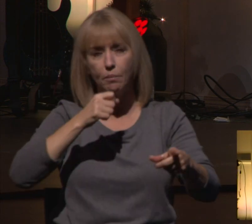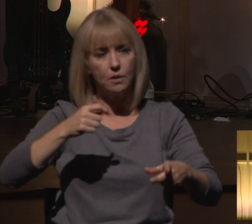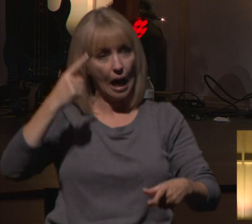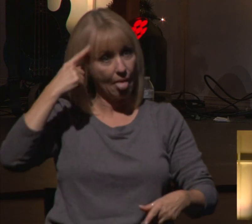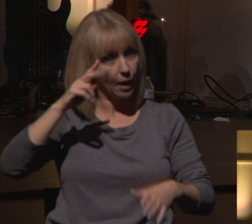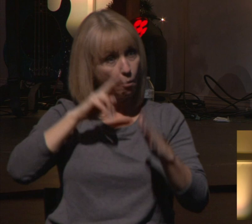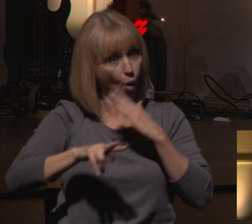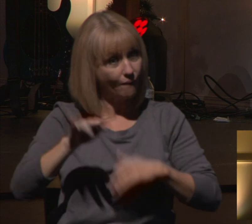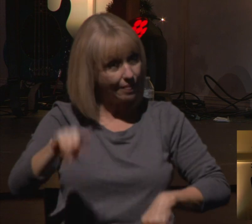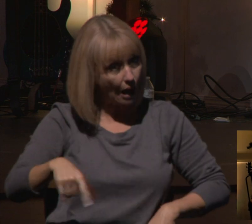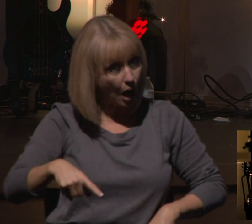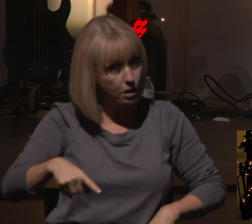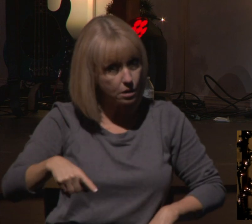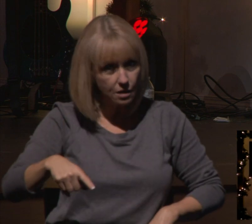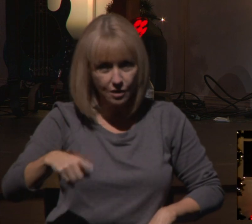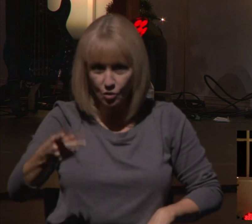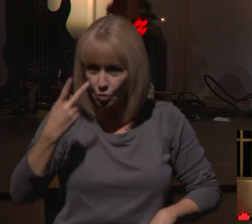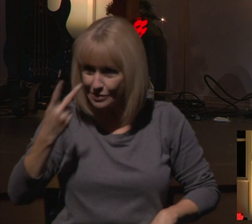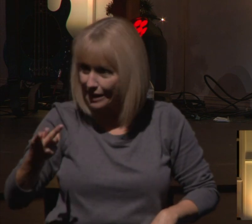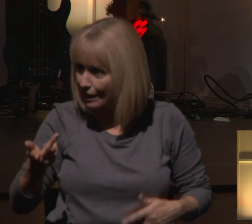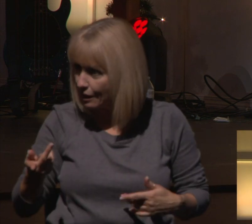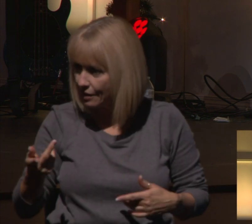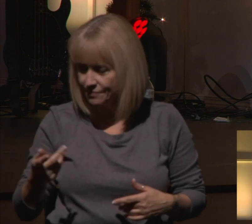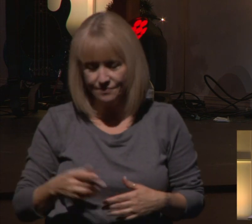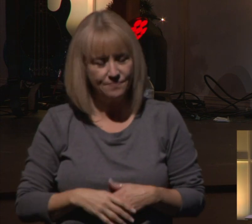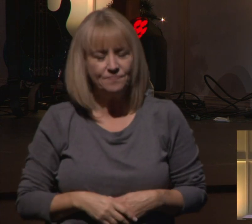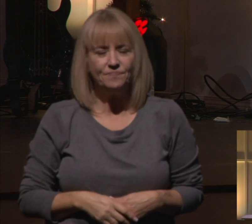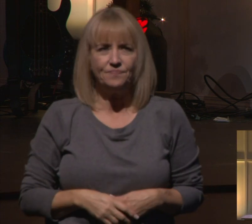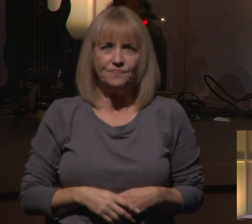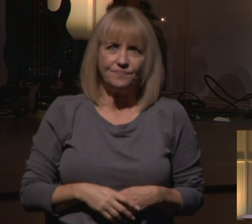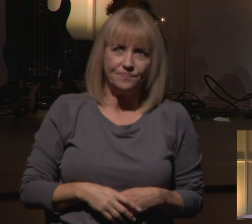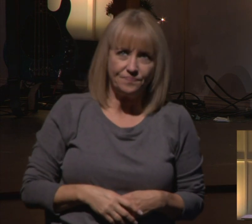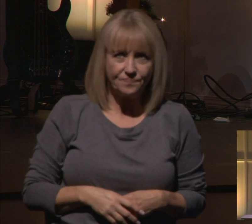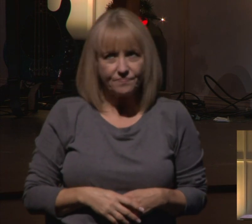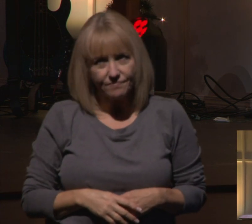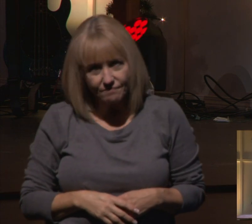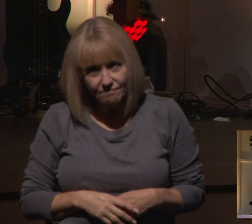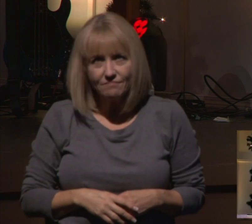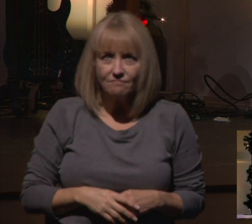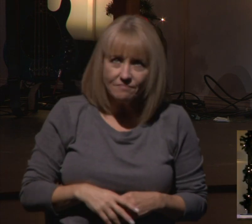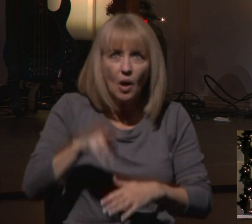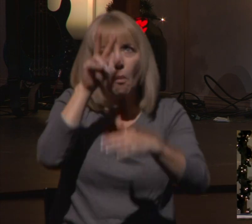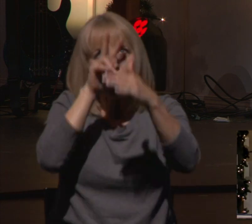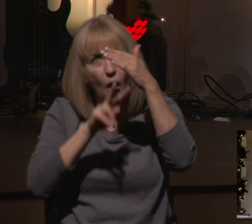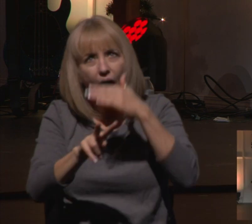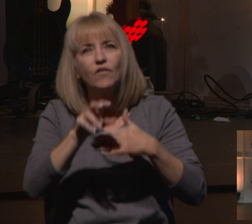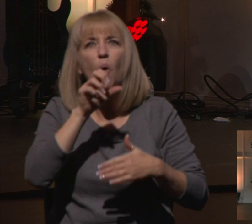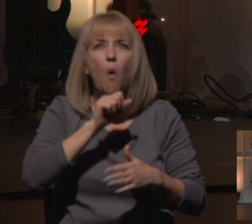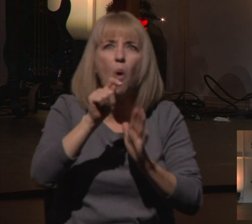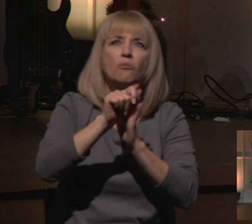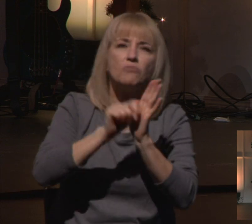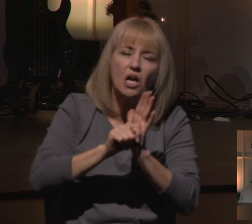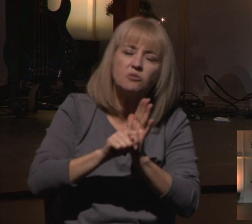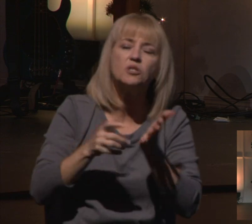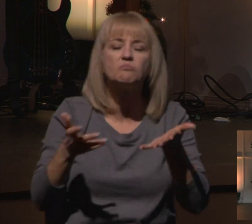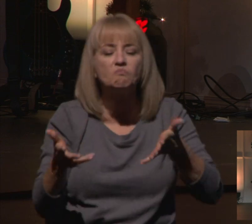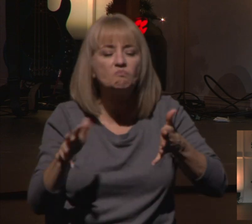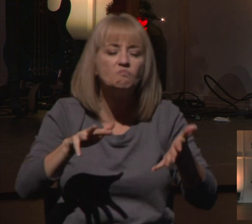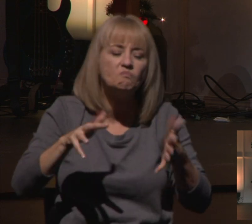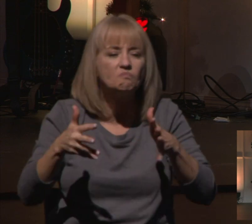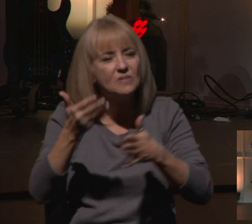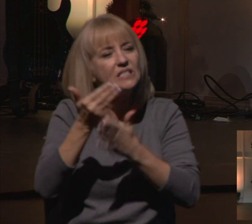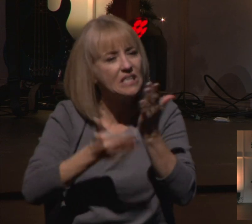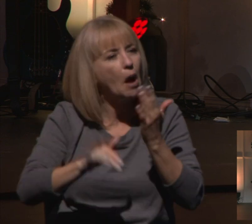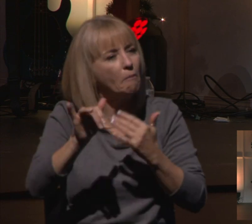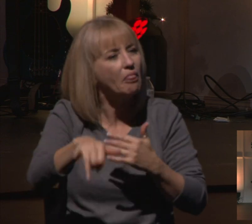a prophet, right? Now, if we're honest, that's a little bit of what the prophets in the Old Testament did. Around the exile,